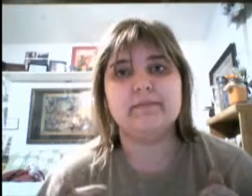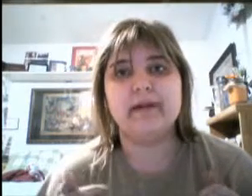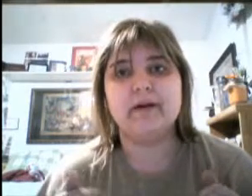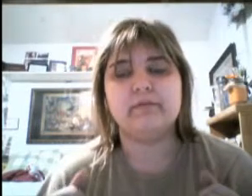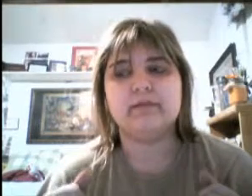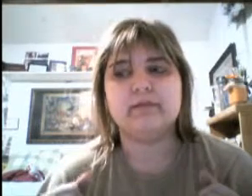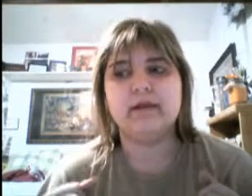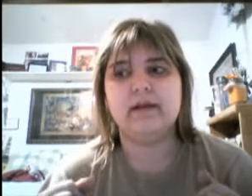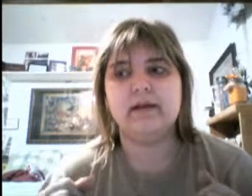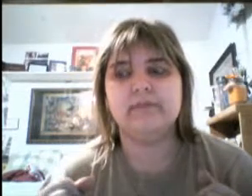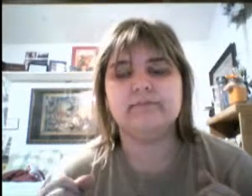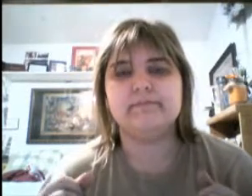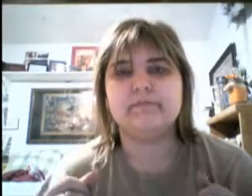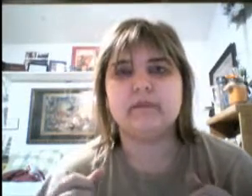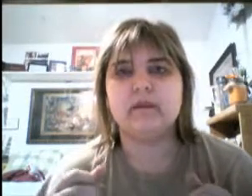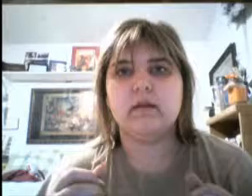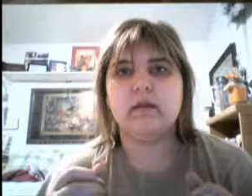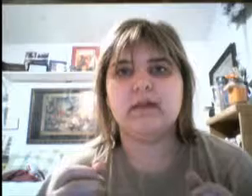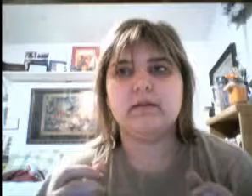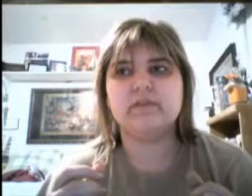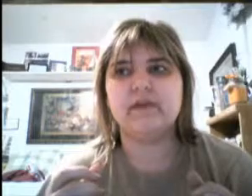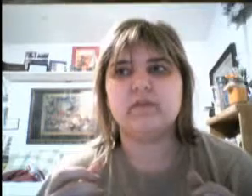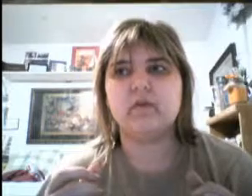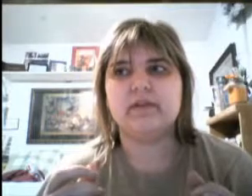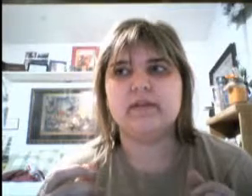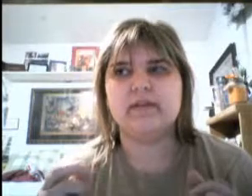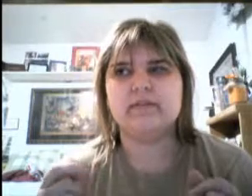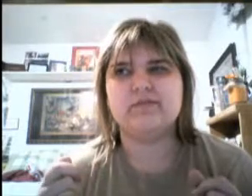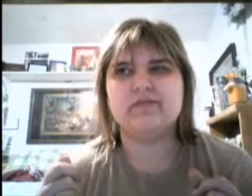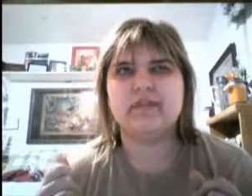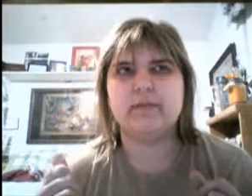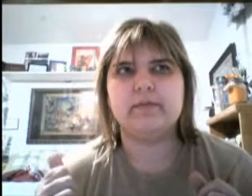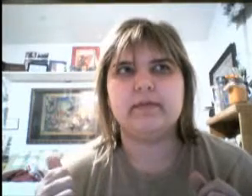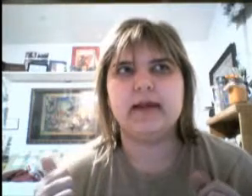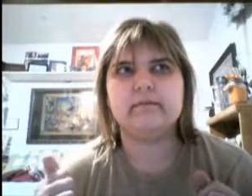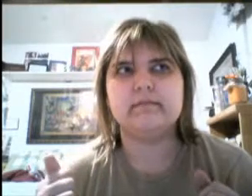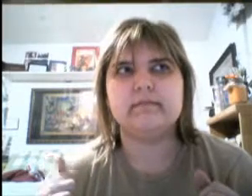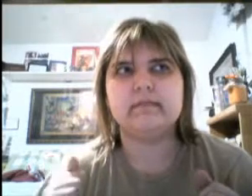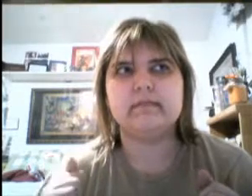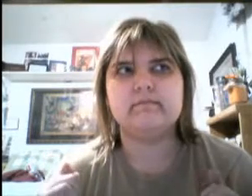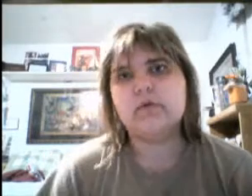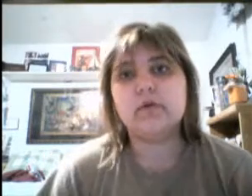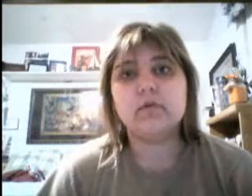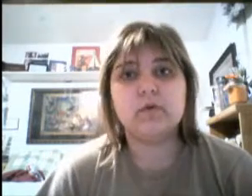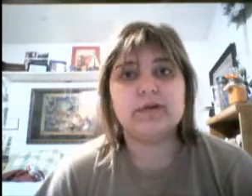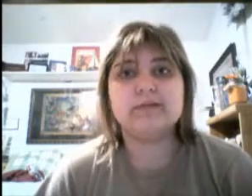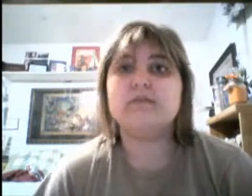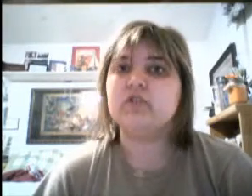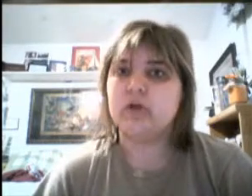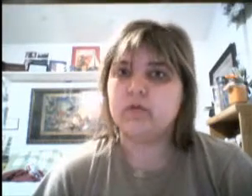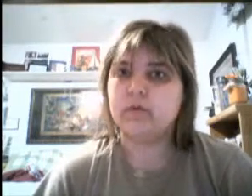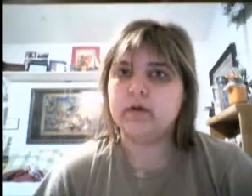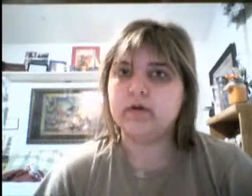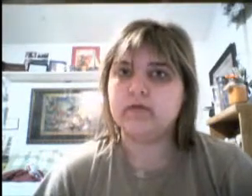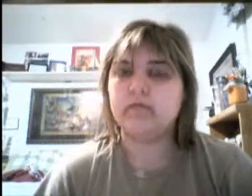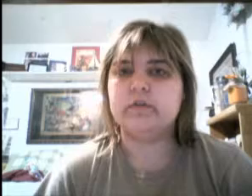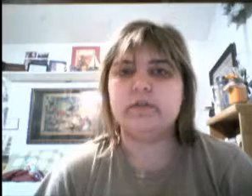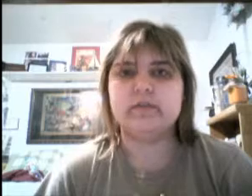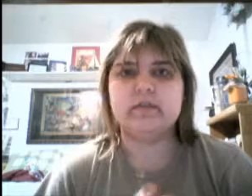out. And that was about the only thing that was interesting about that. Third was The Jungle Book, which is